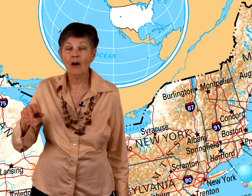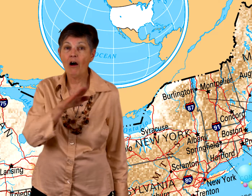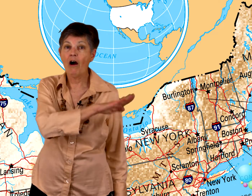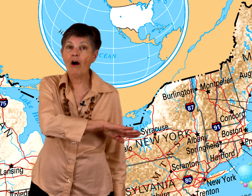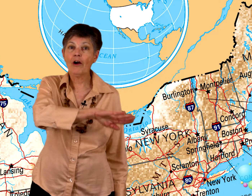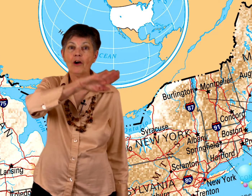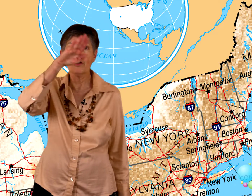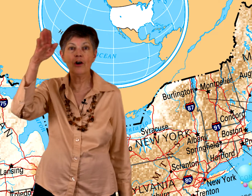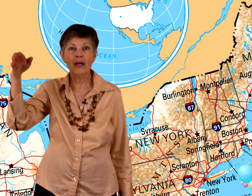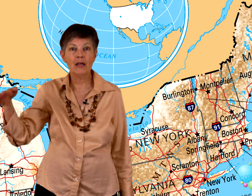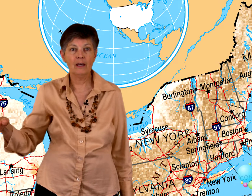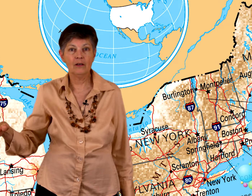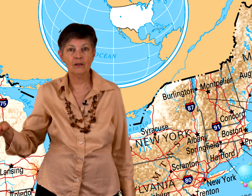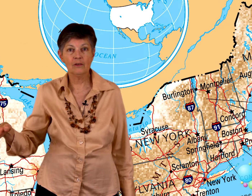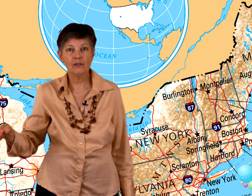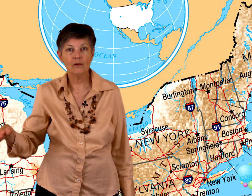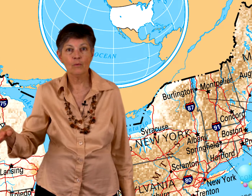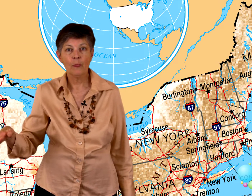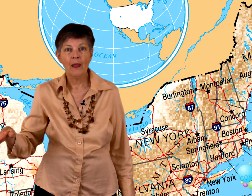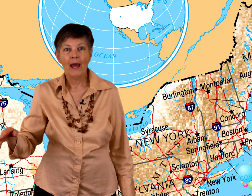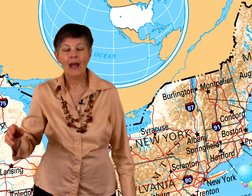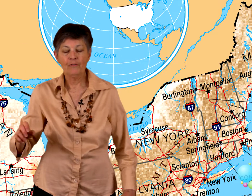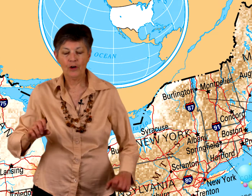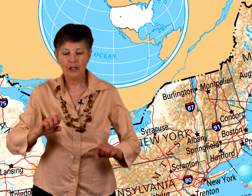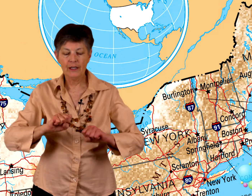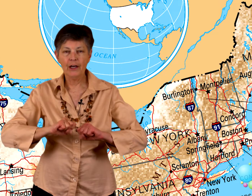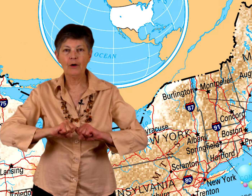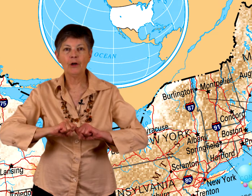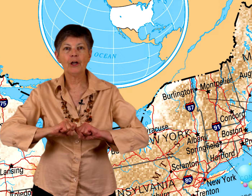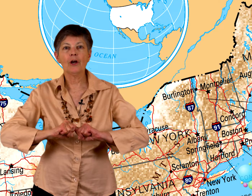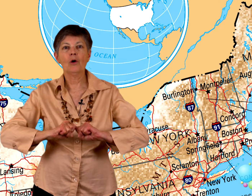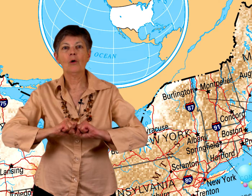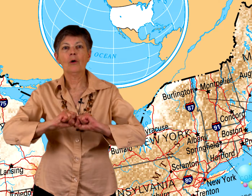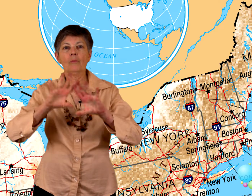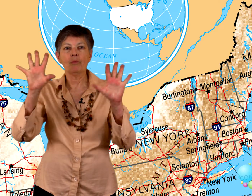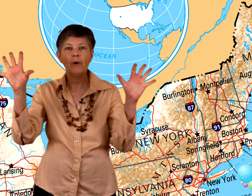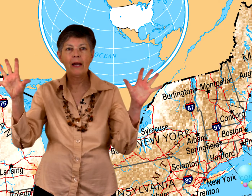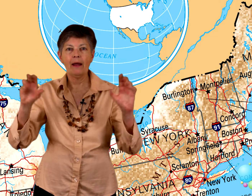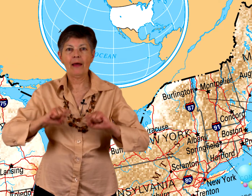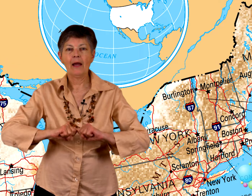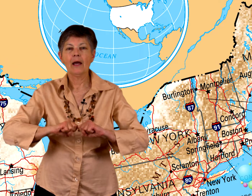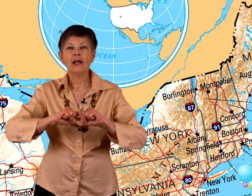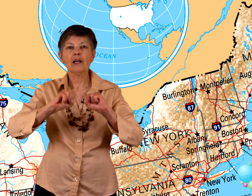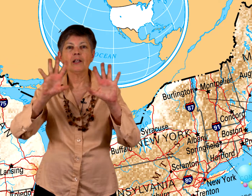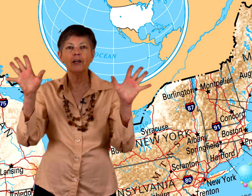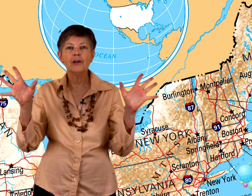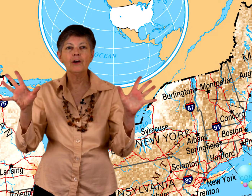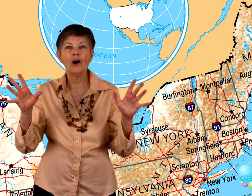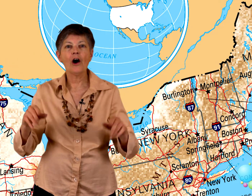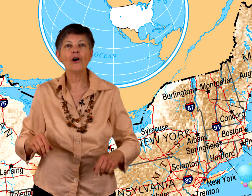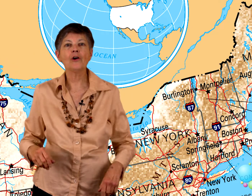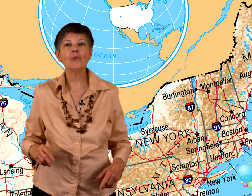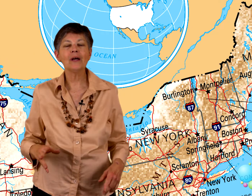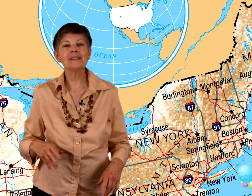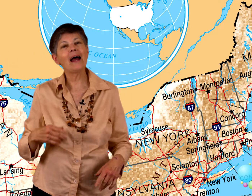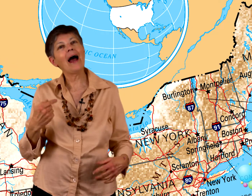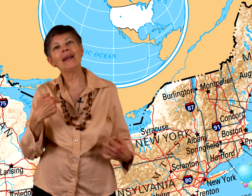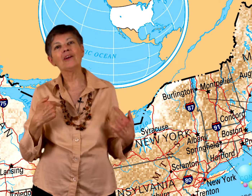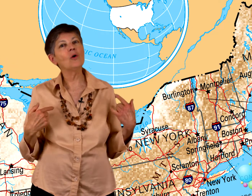are her hills. And for clear we're going to go right out like that. Clear are her rills. Now I didn't know